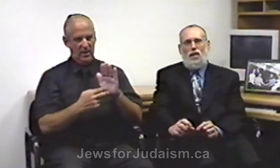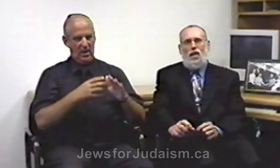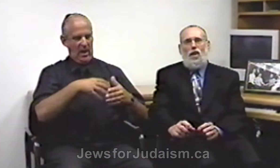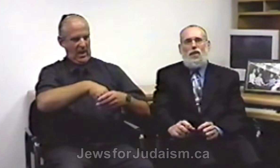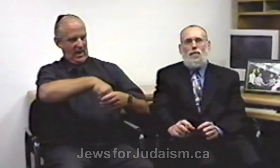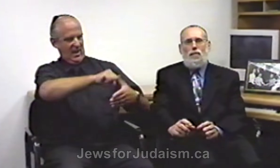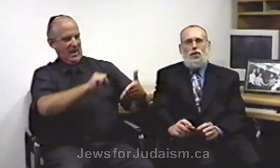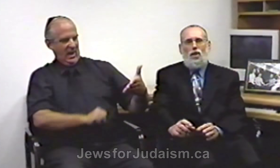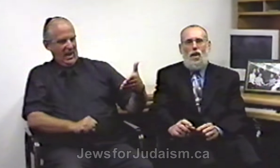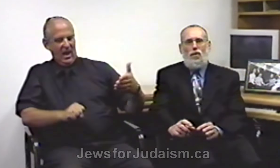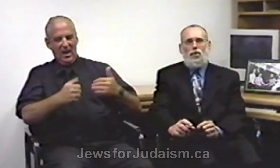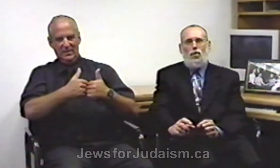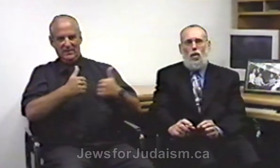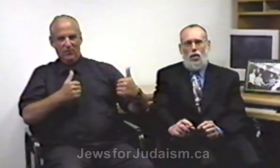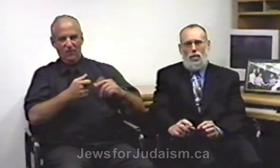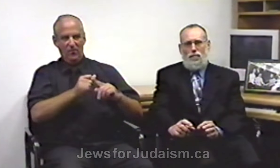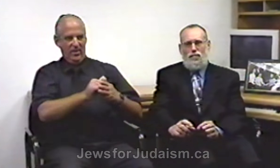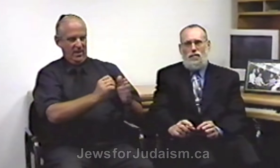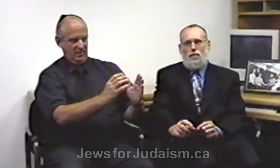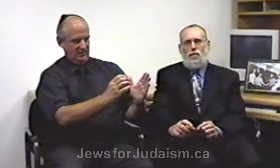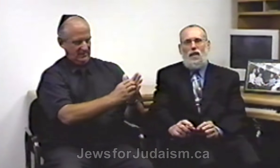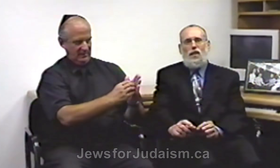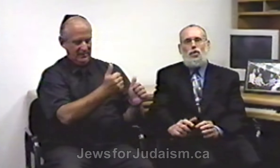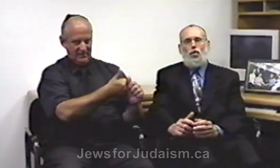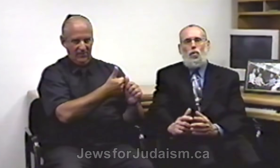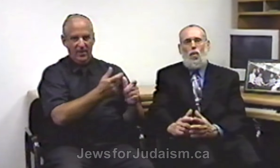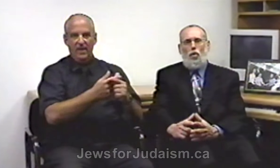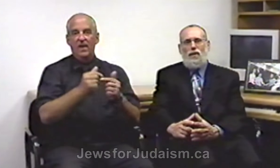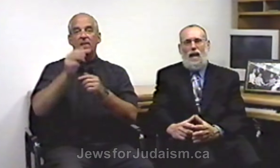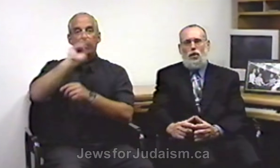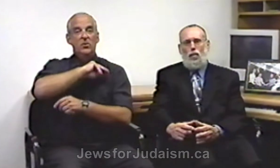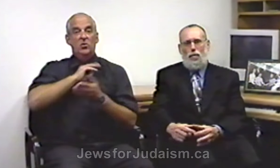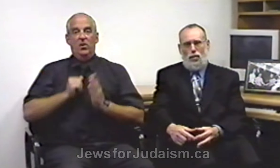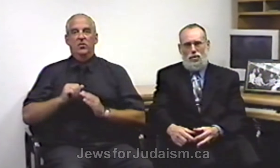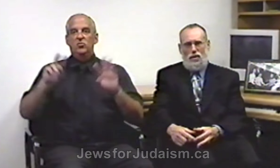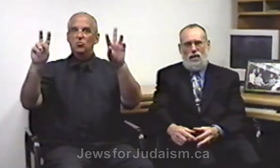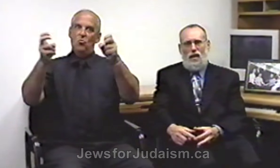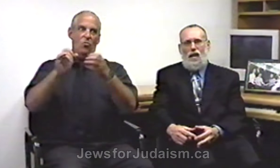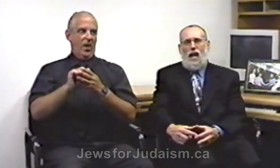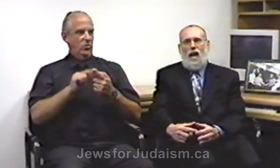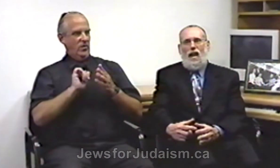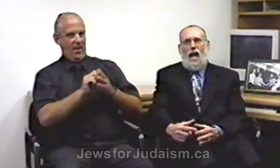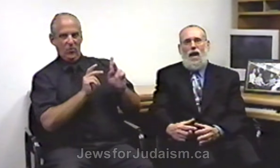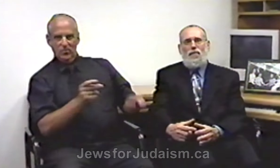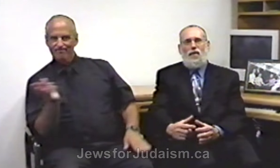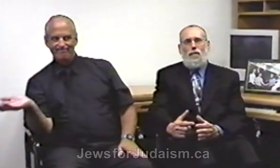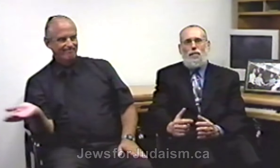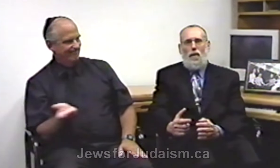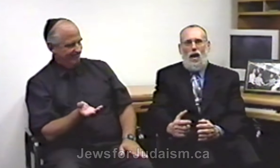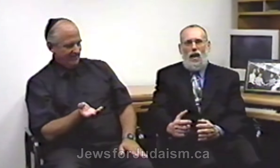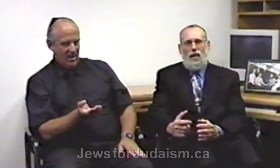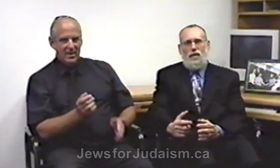the missionary's goal is to quote that to a person and have their mind